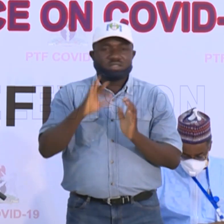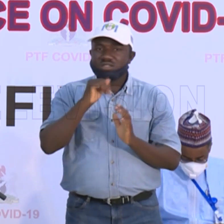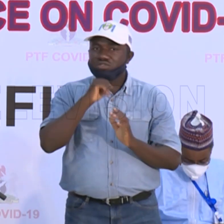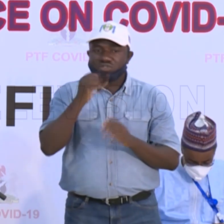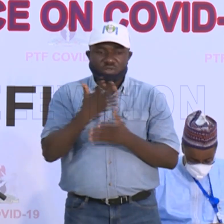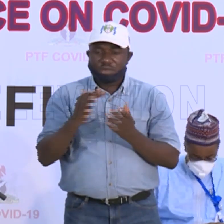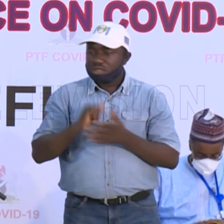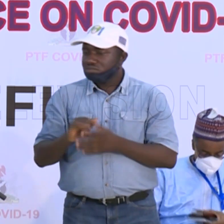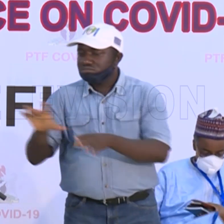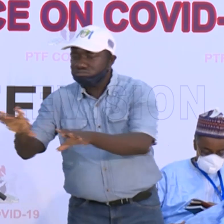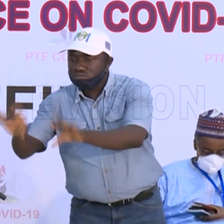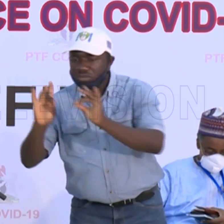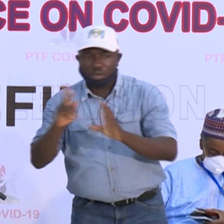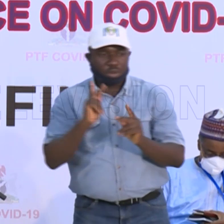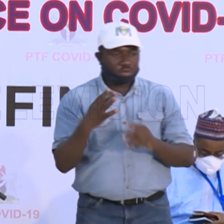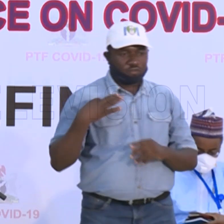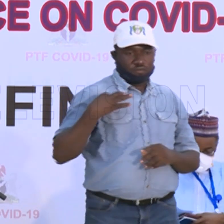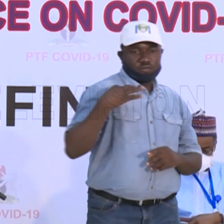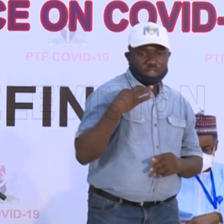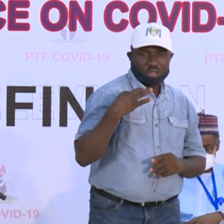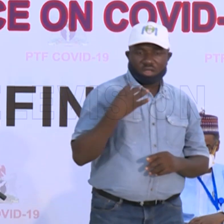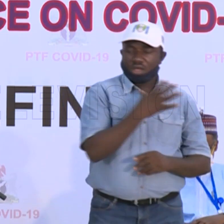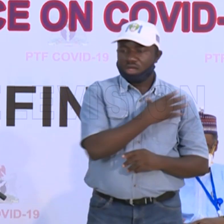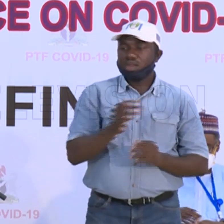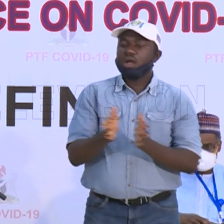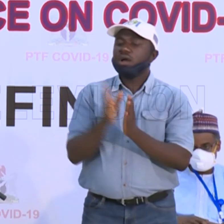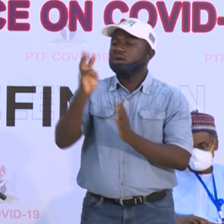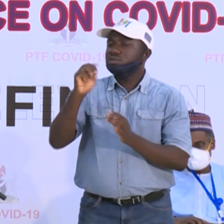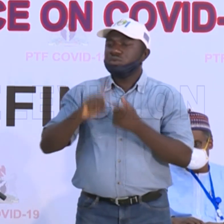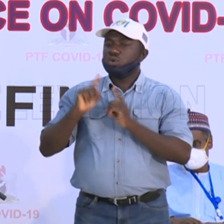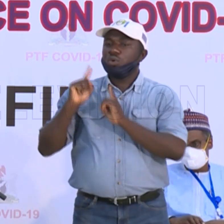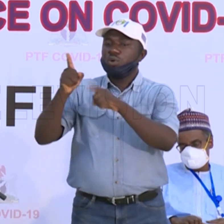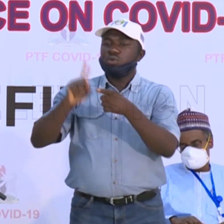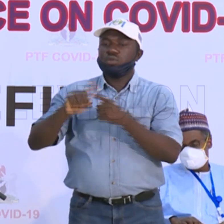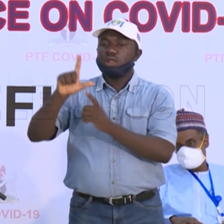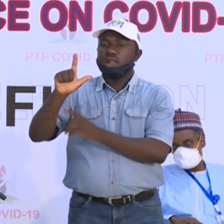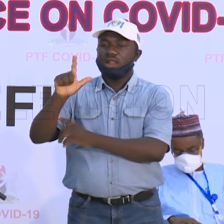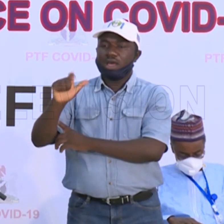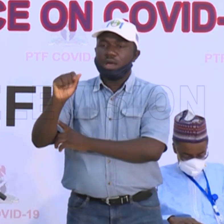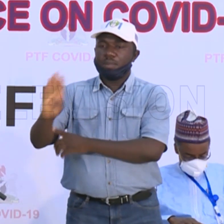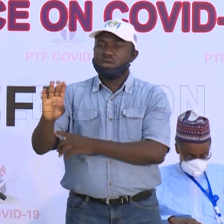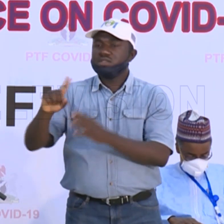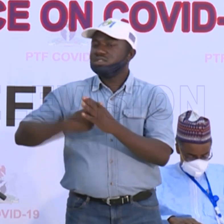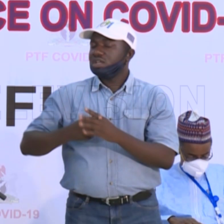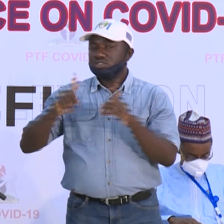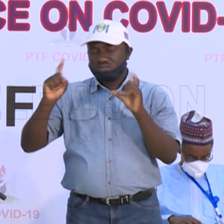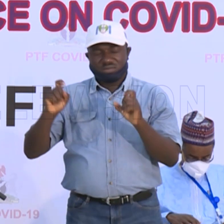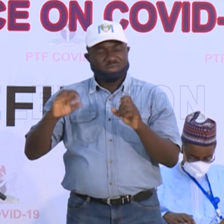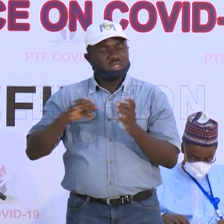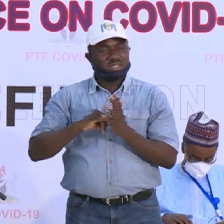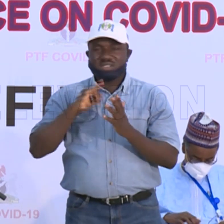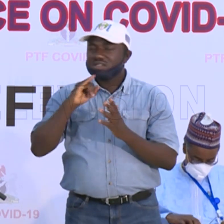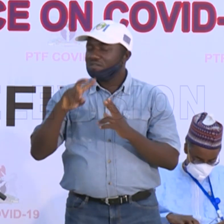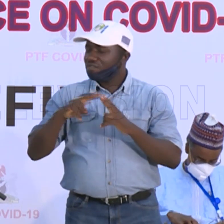you can pick up people, volunteers up, and ask them to go into the lab and start testing. It's a very complicated